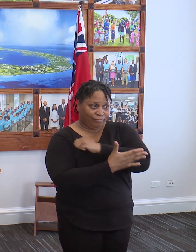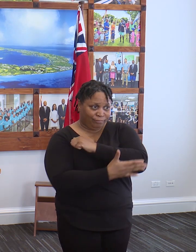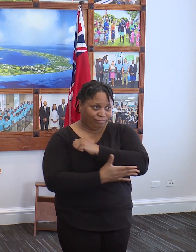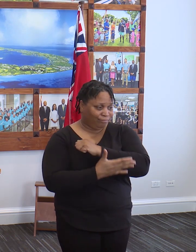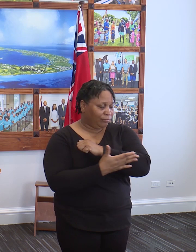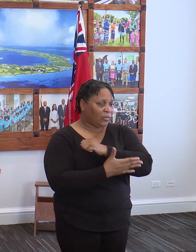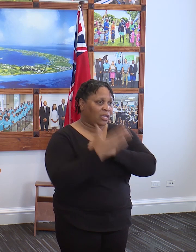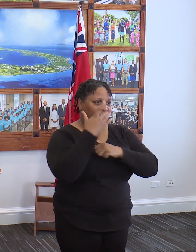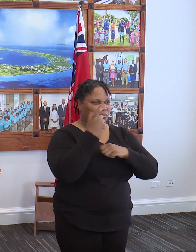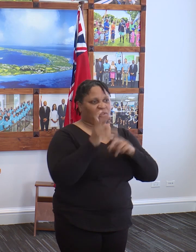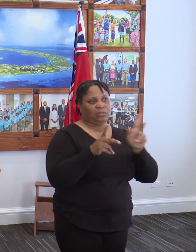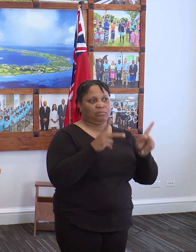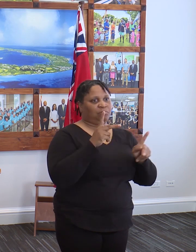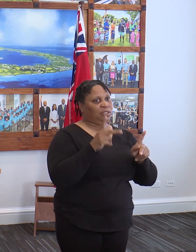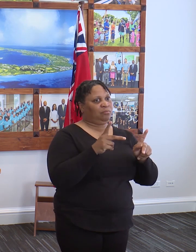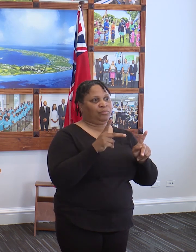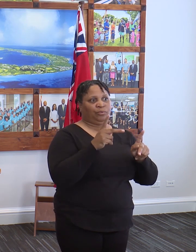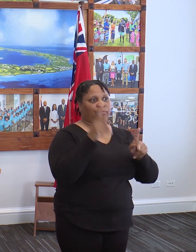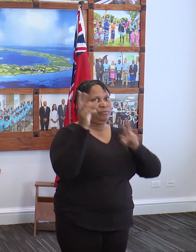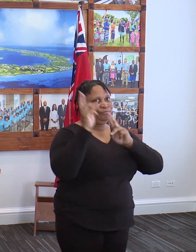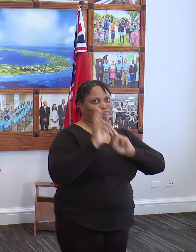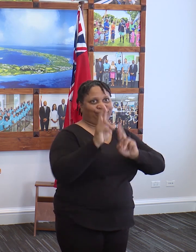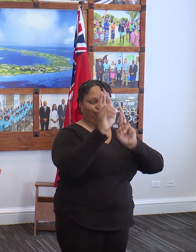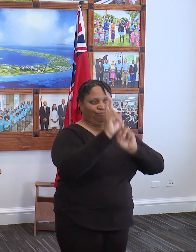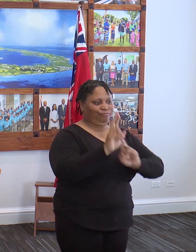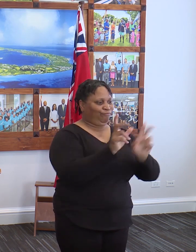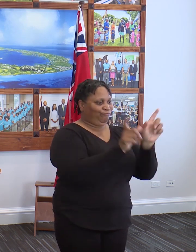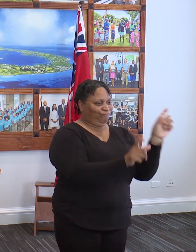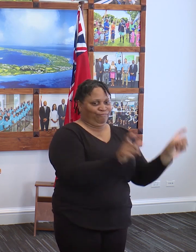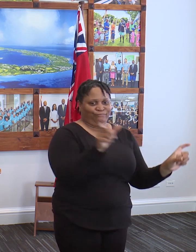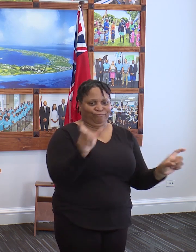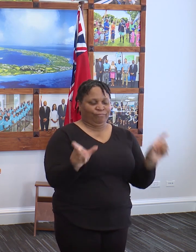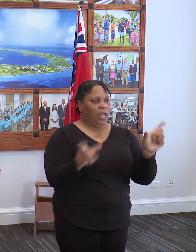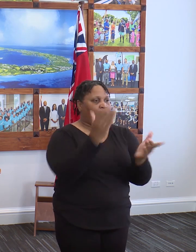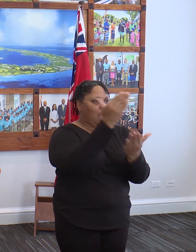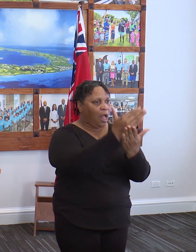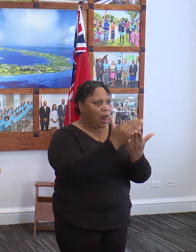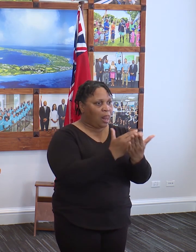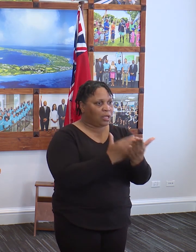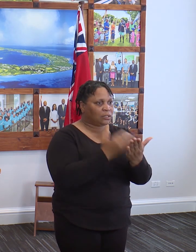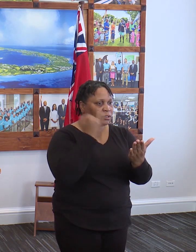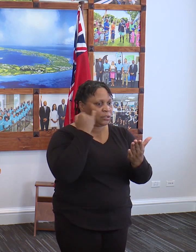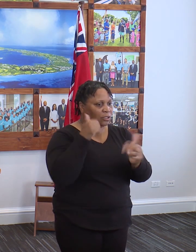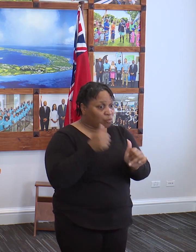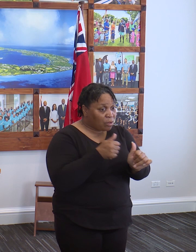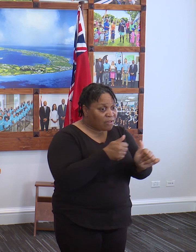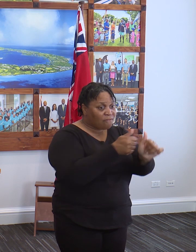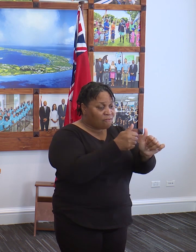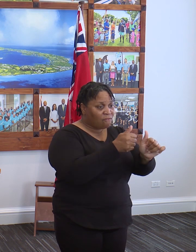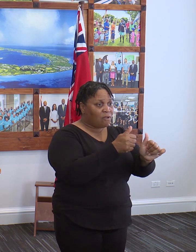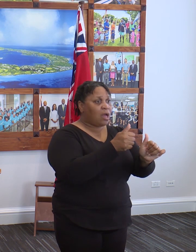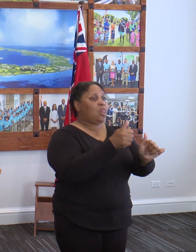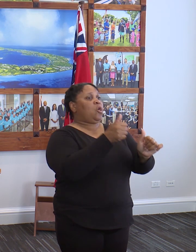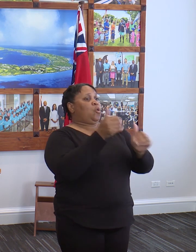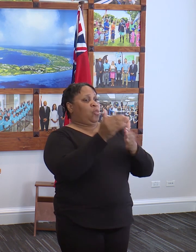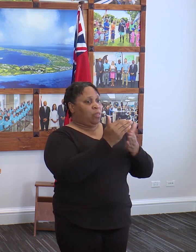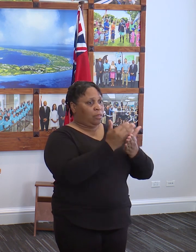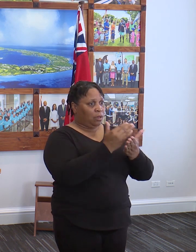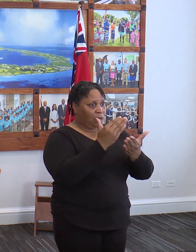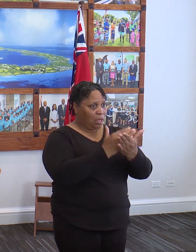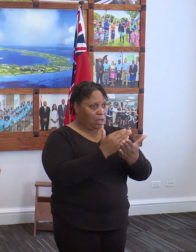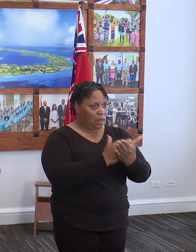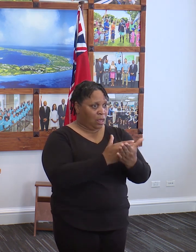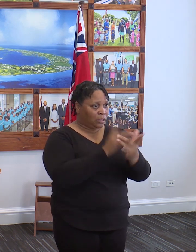is due to people not following social distancing guidelines. If we follow social distancing guidelines appropriately,